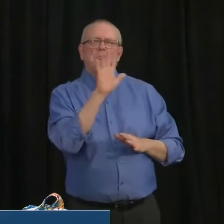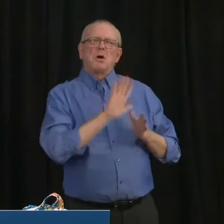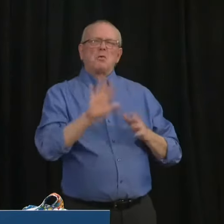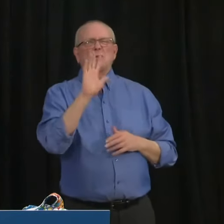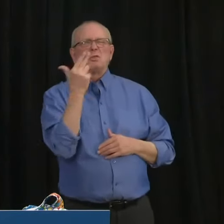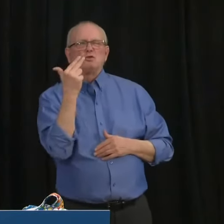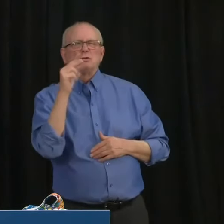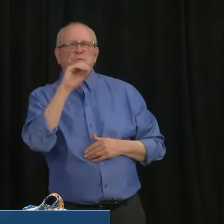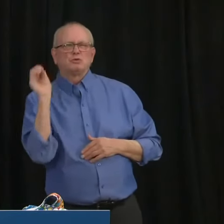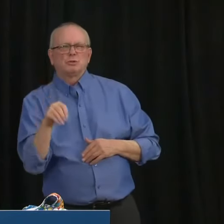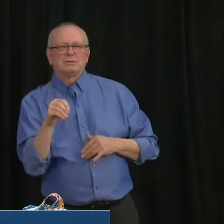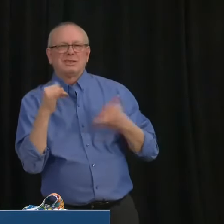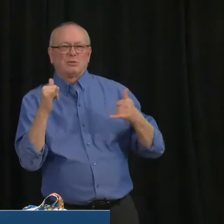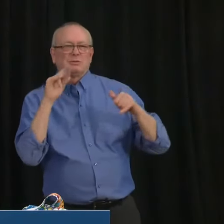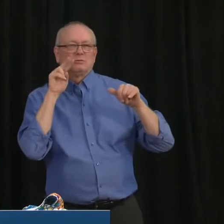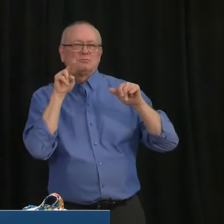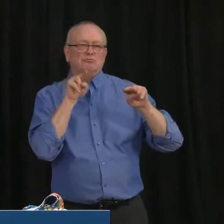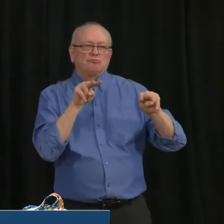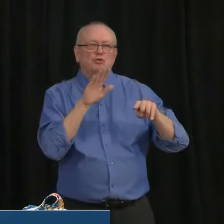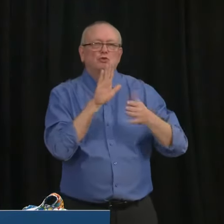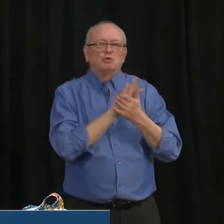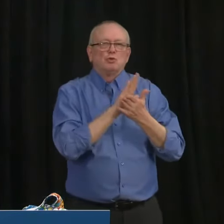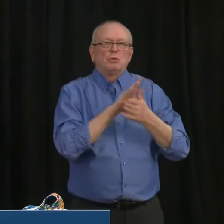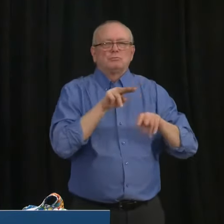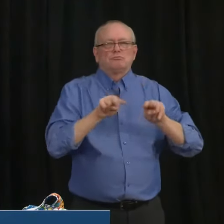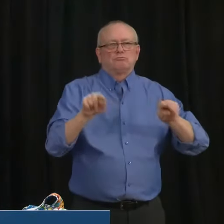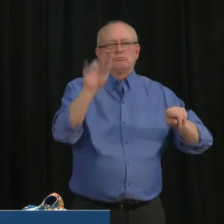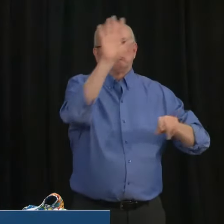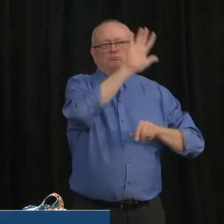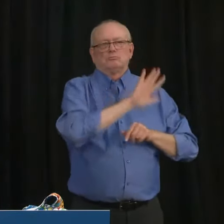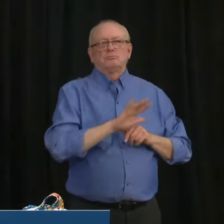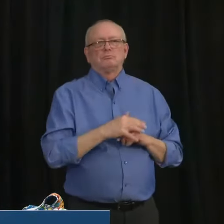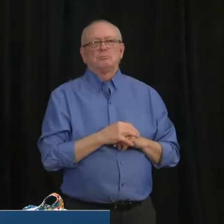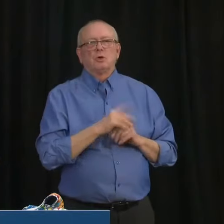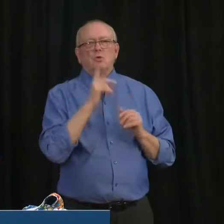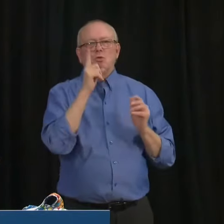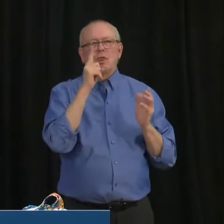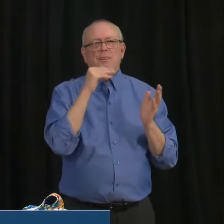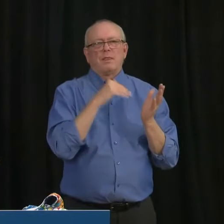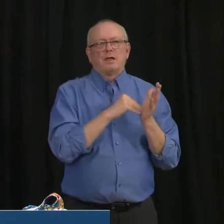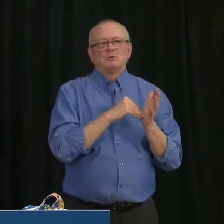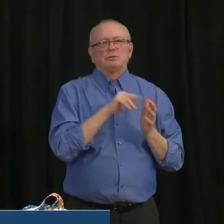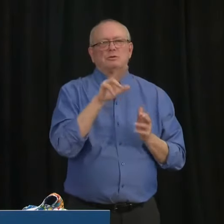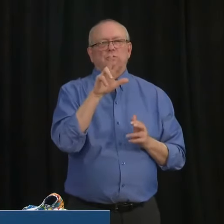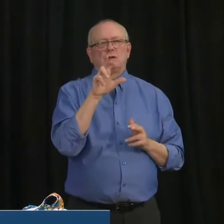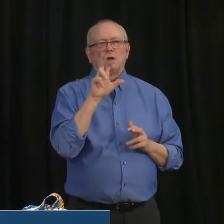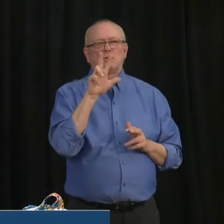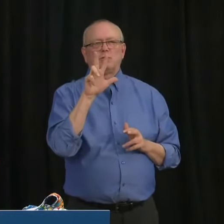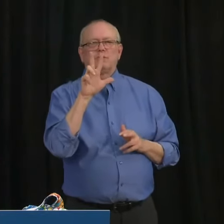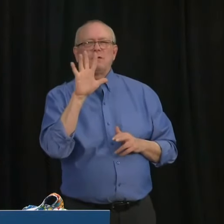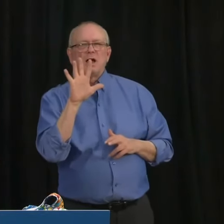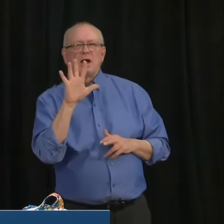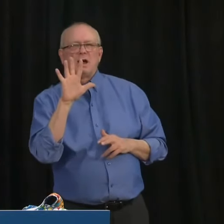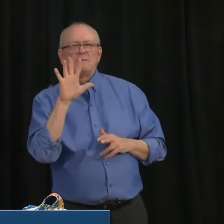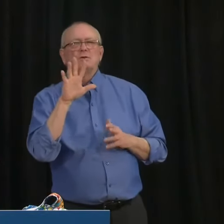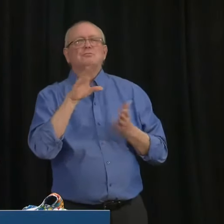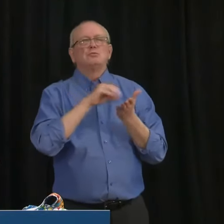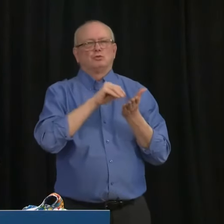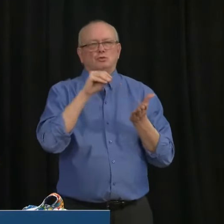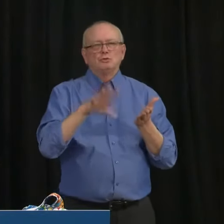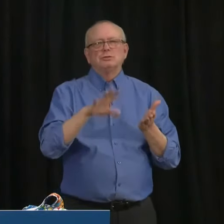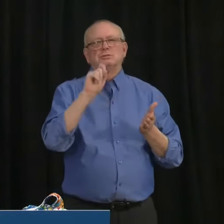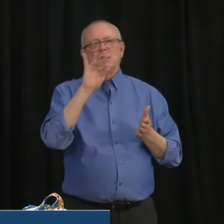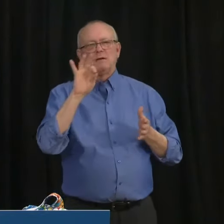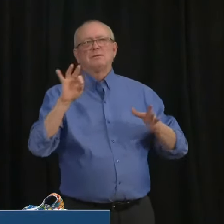Currently these schools have 1,135 active cases in total. There are 181 schools with outbreaks